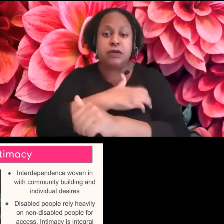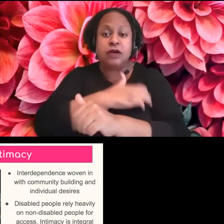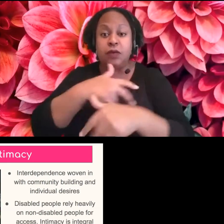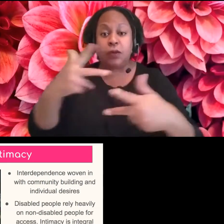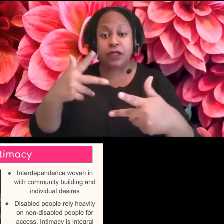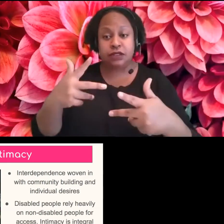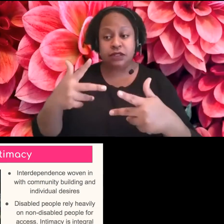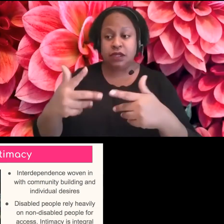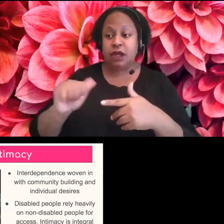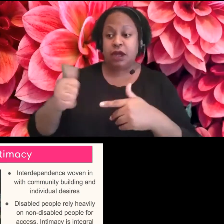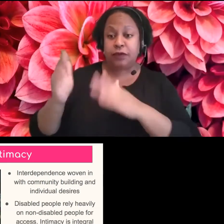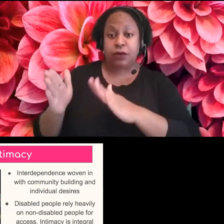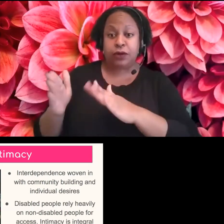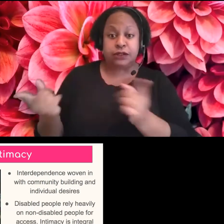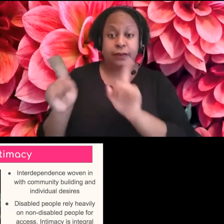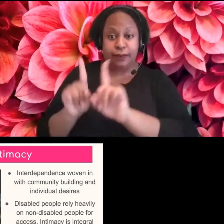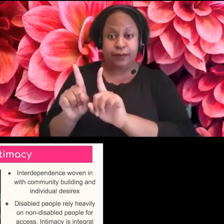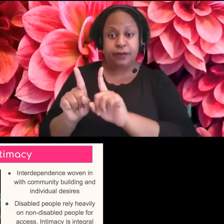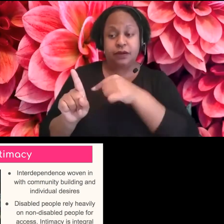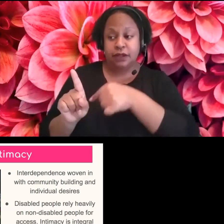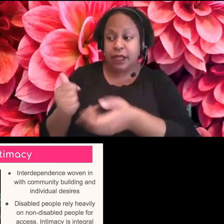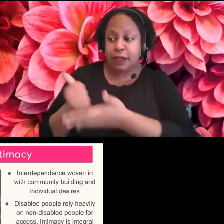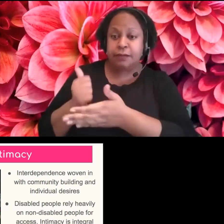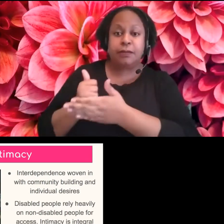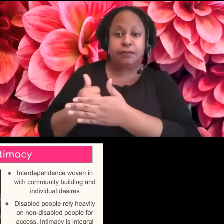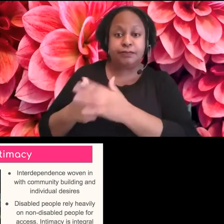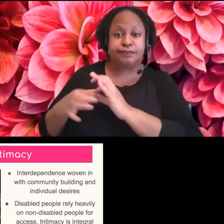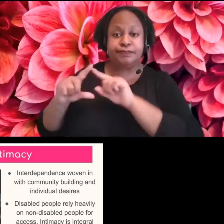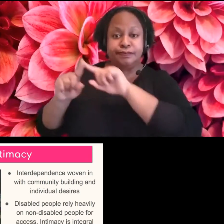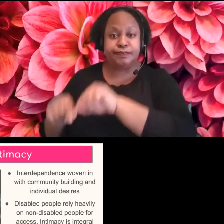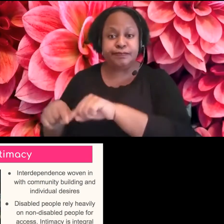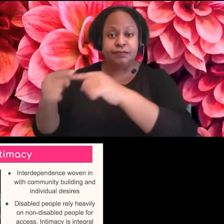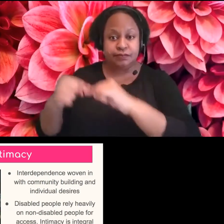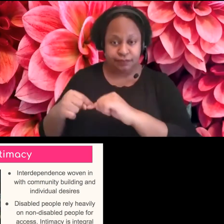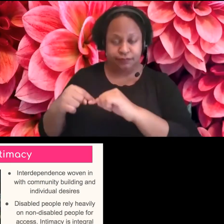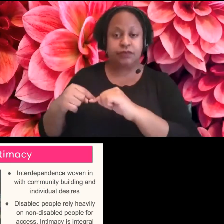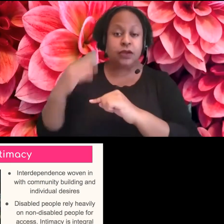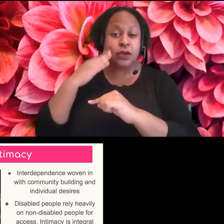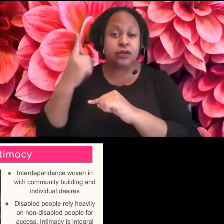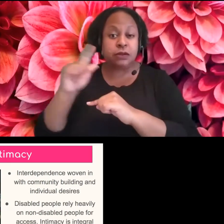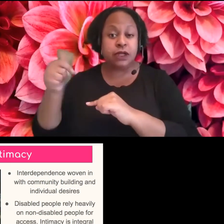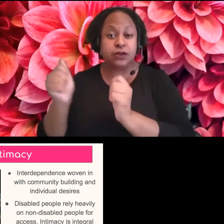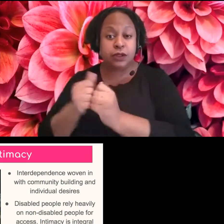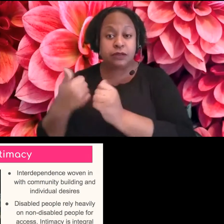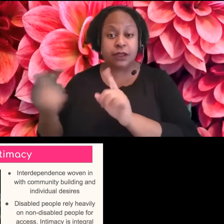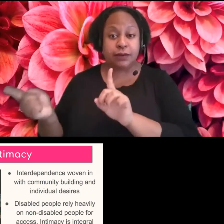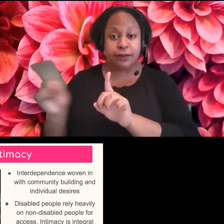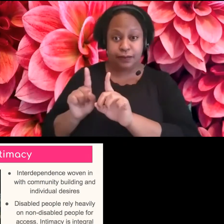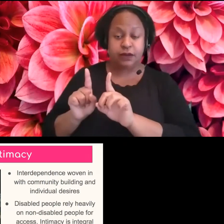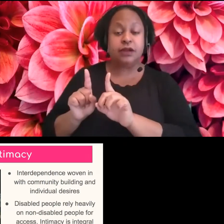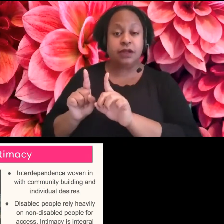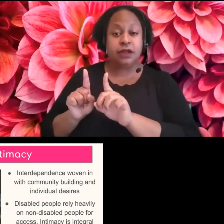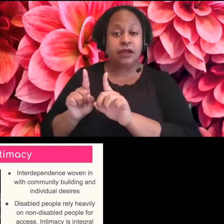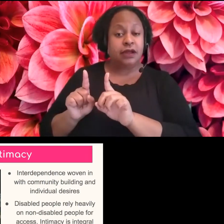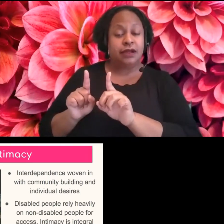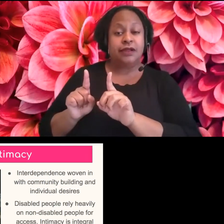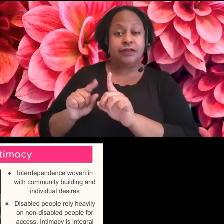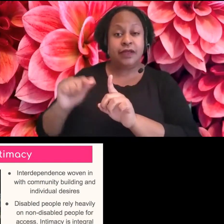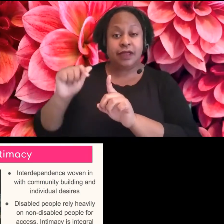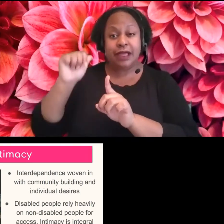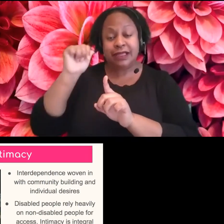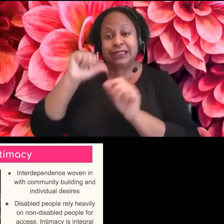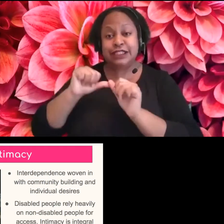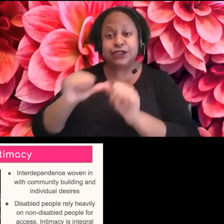that someone else is with me in this mess. It is knowing someone else is with me in the never ending and ever changing daily obstacle course